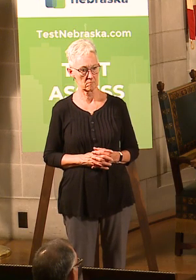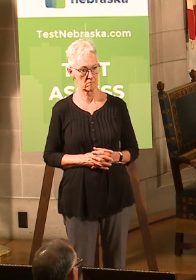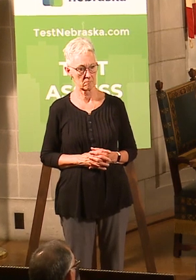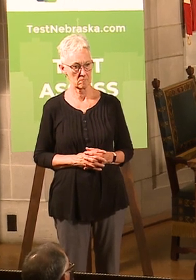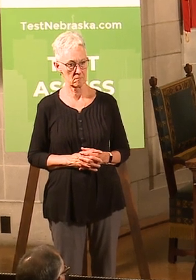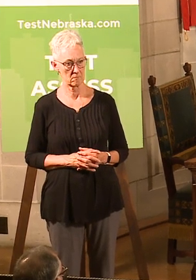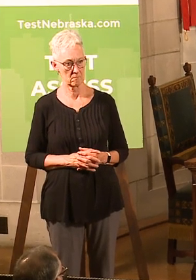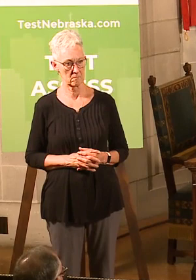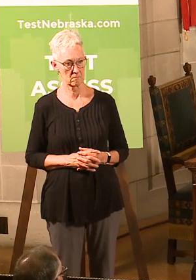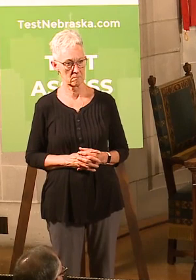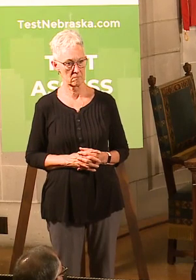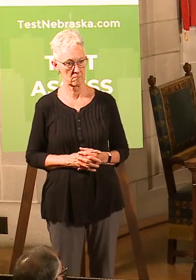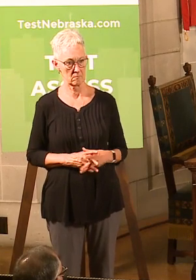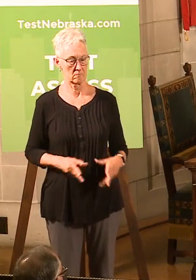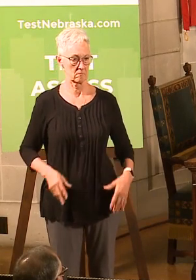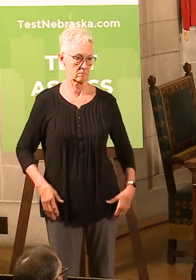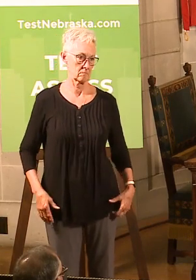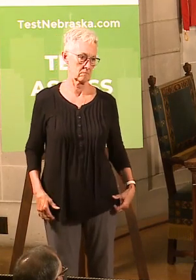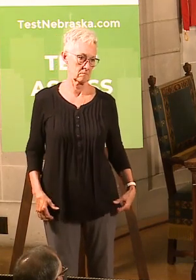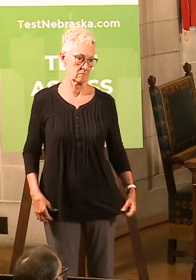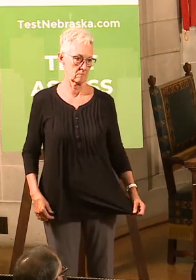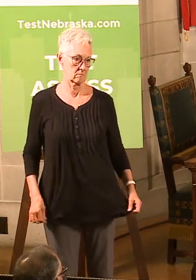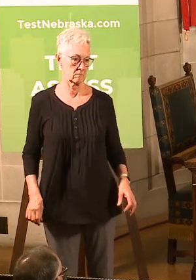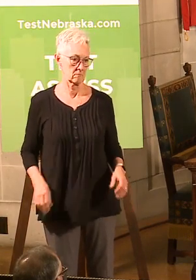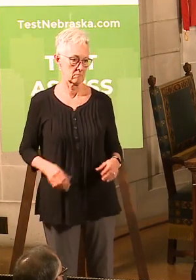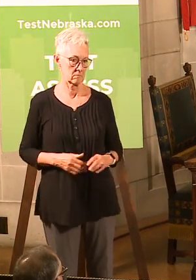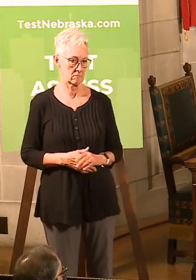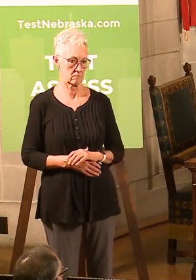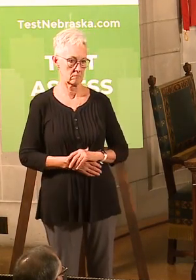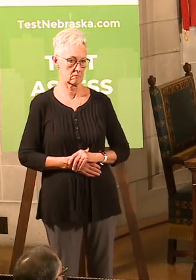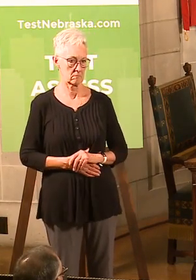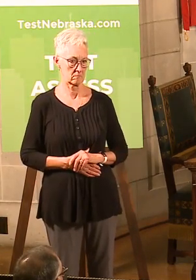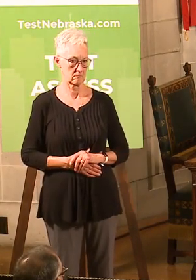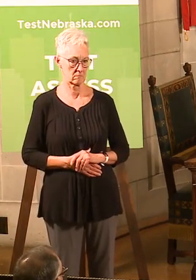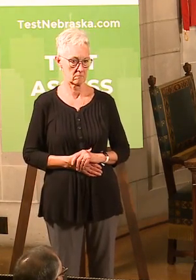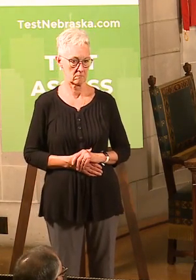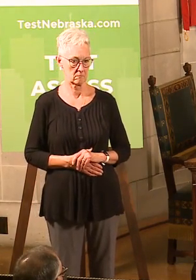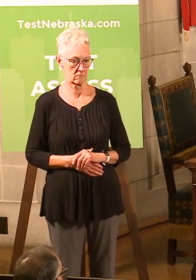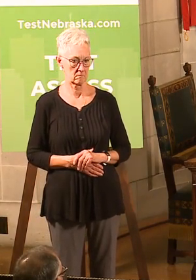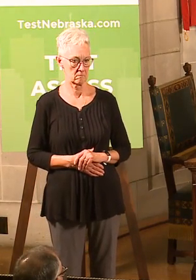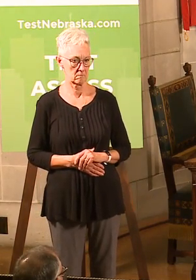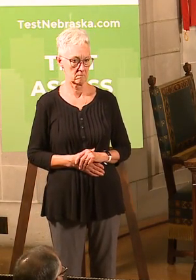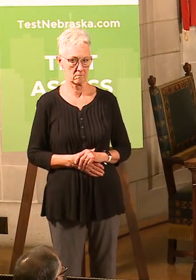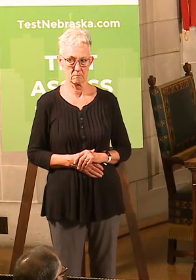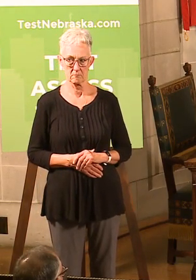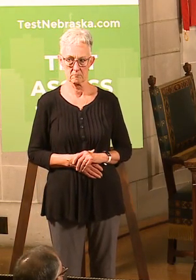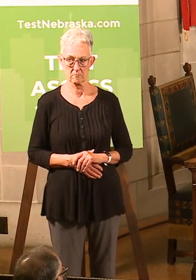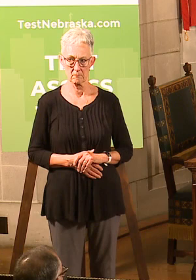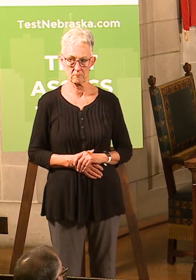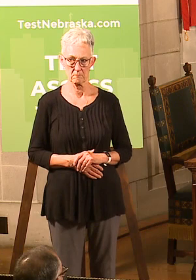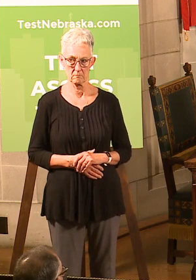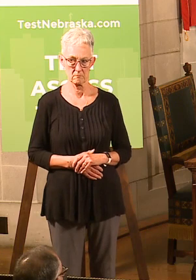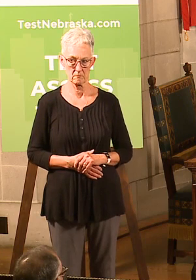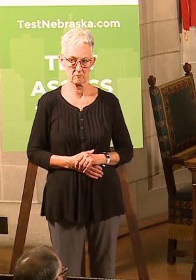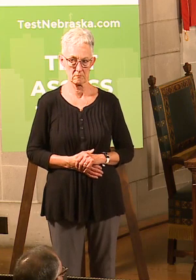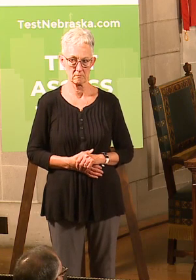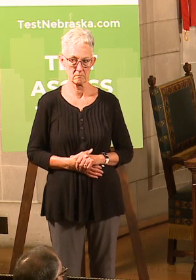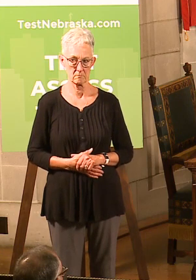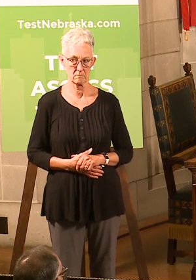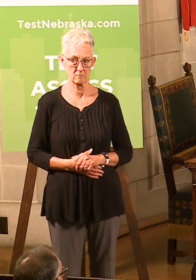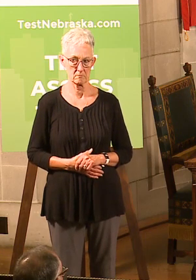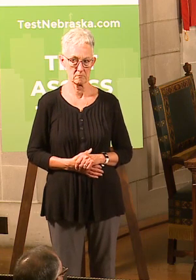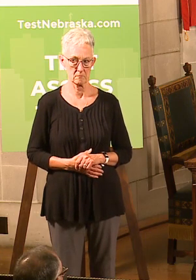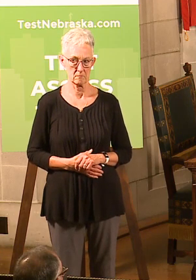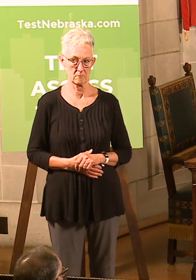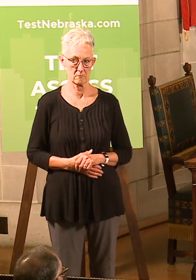part of the money that the state will be getting from the federal government beyond the $1